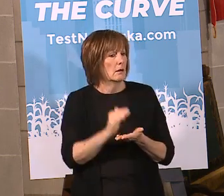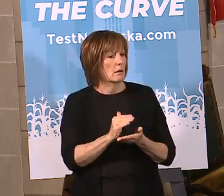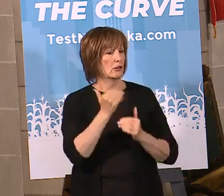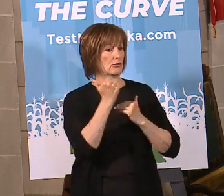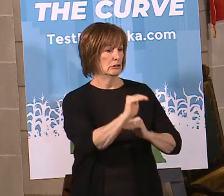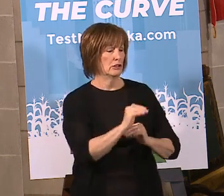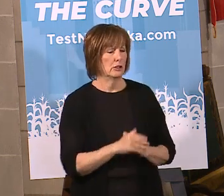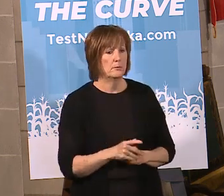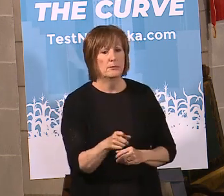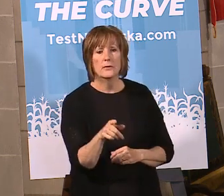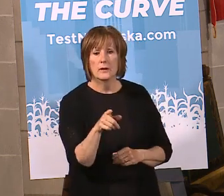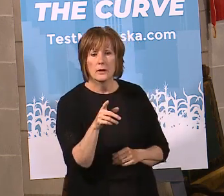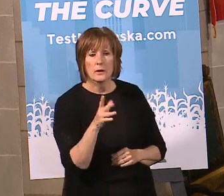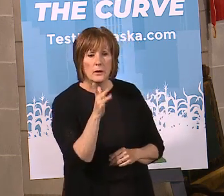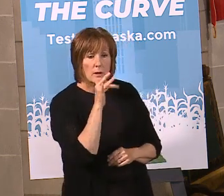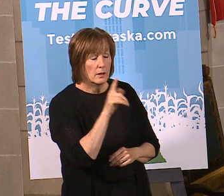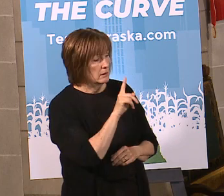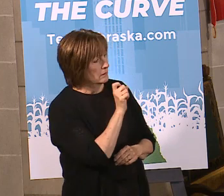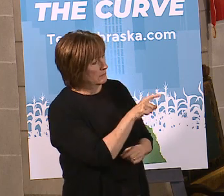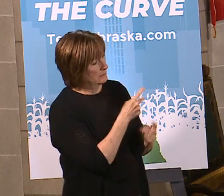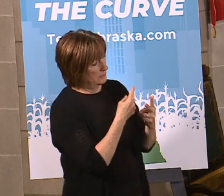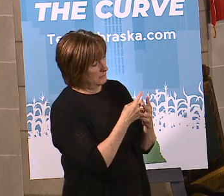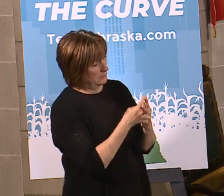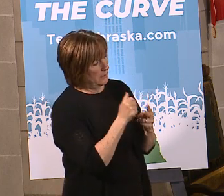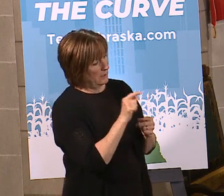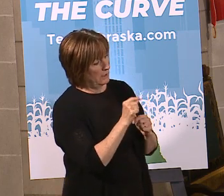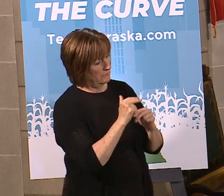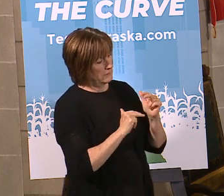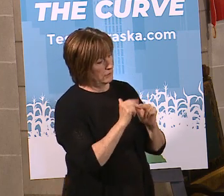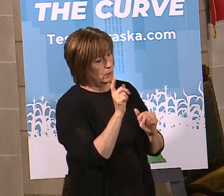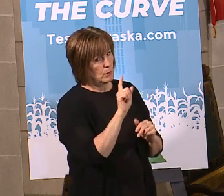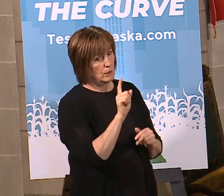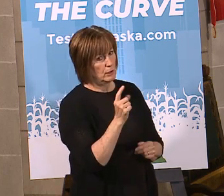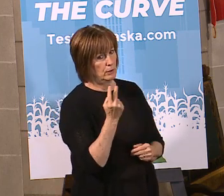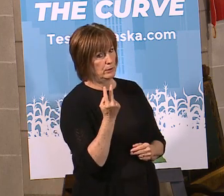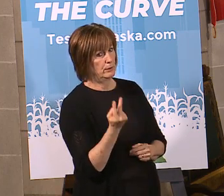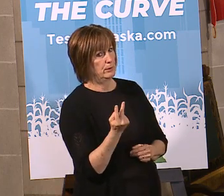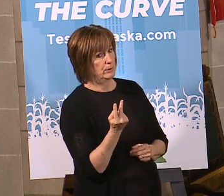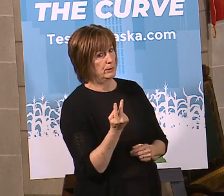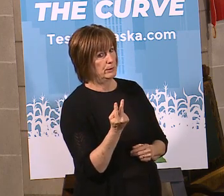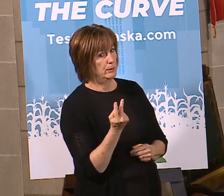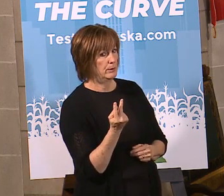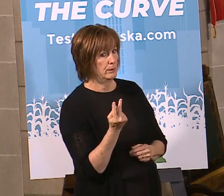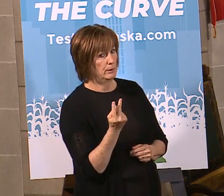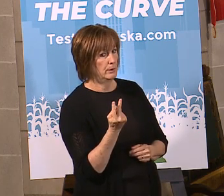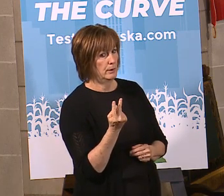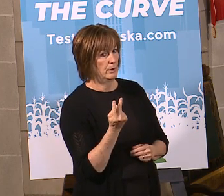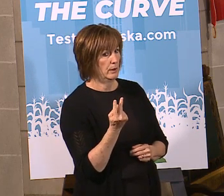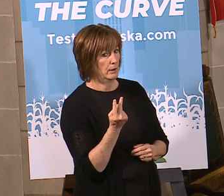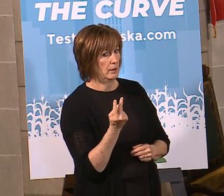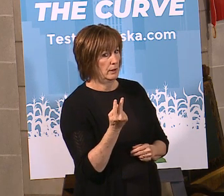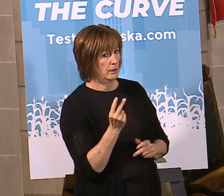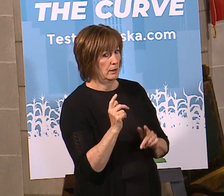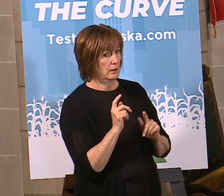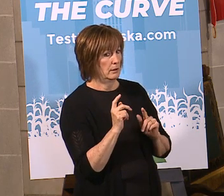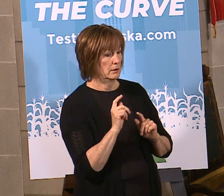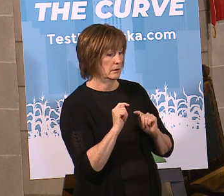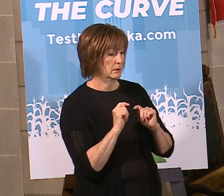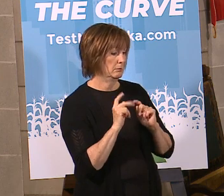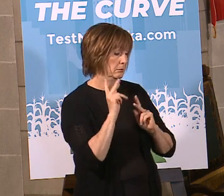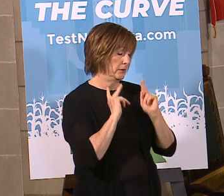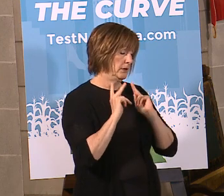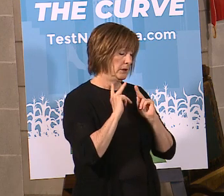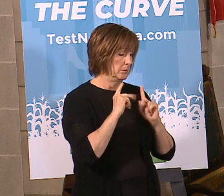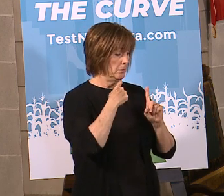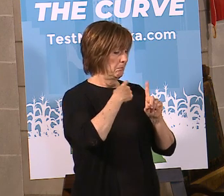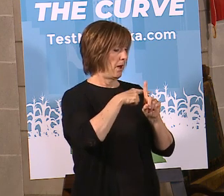Fred. Why not test inmates at least at the facilities where the two teammates who tested